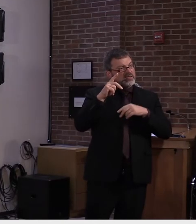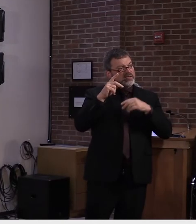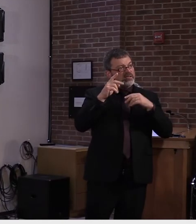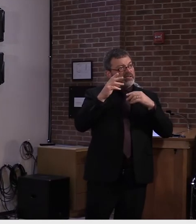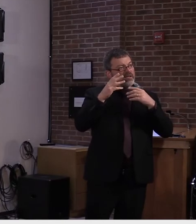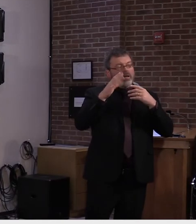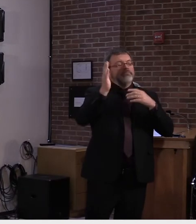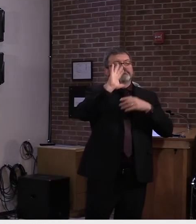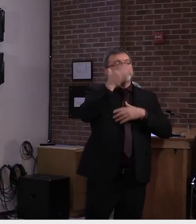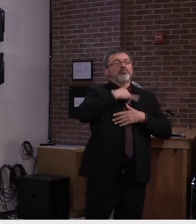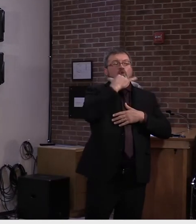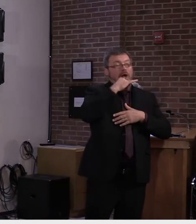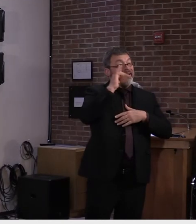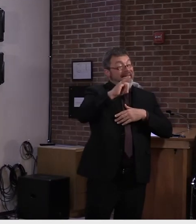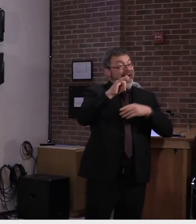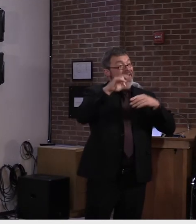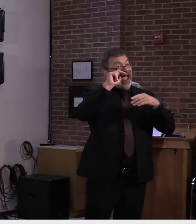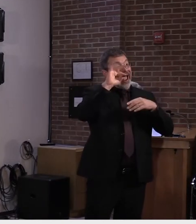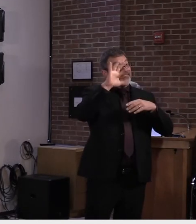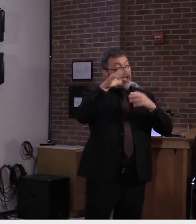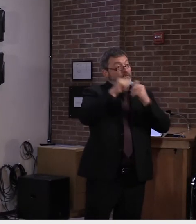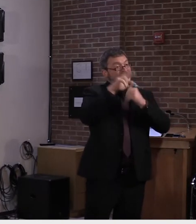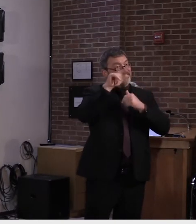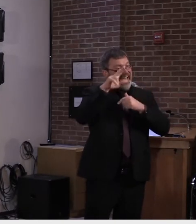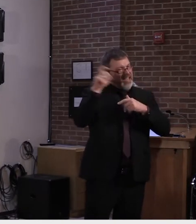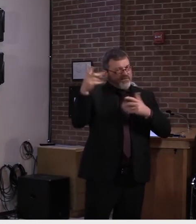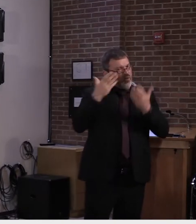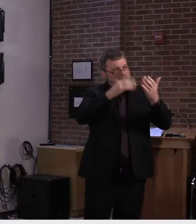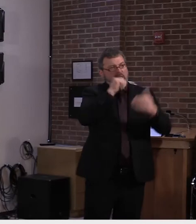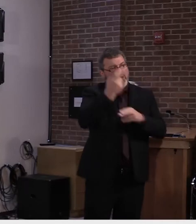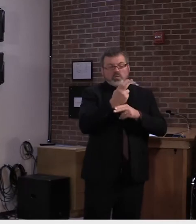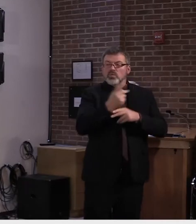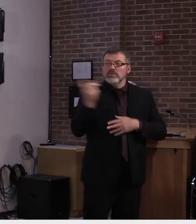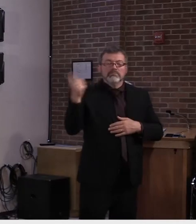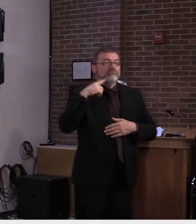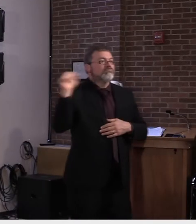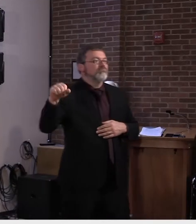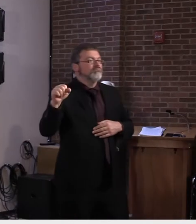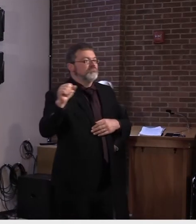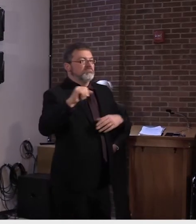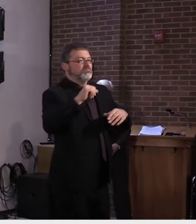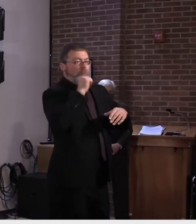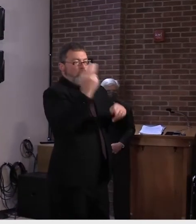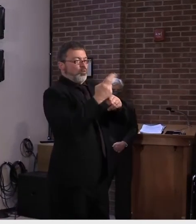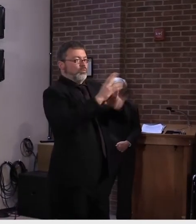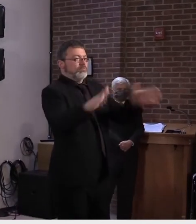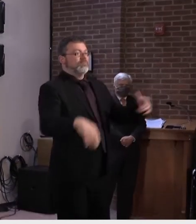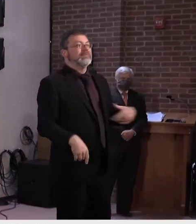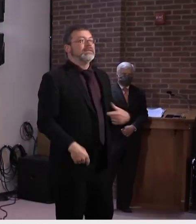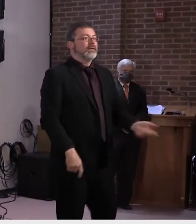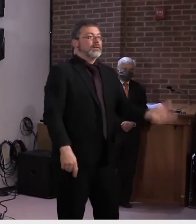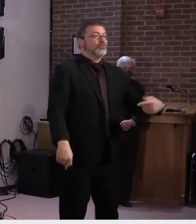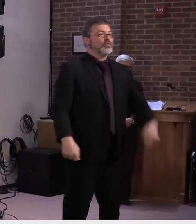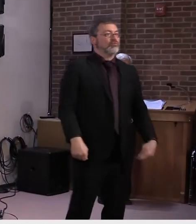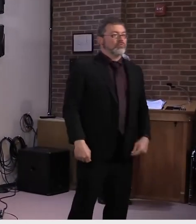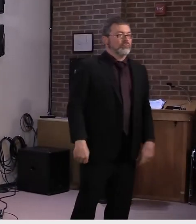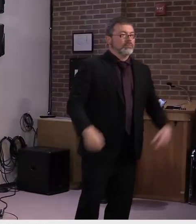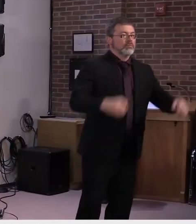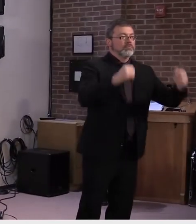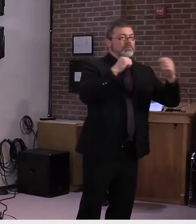All right, great. Um, well, thank you both very much. Avery Powell, WCAX.